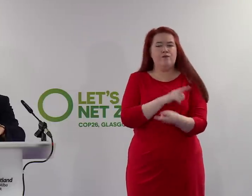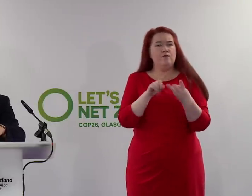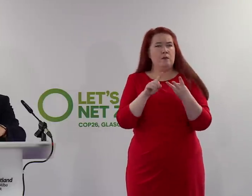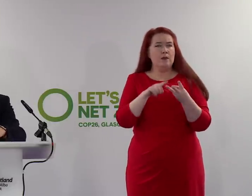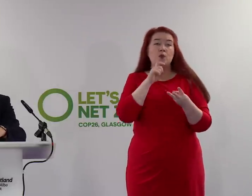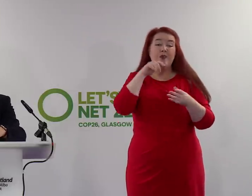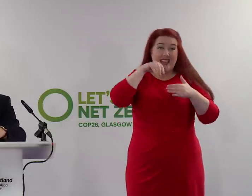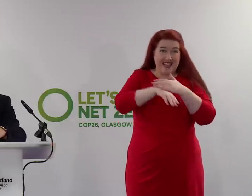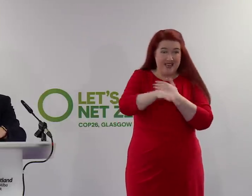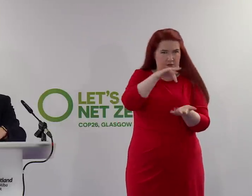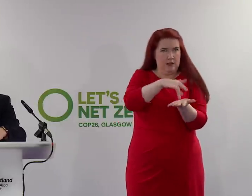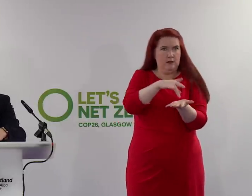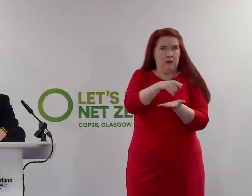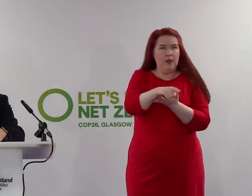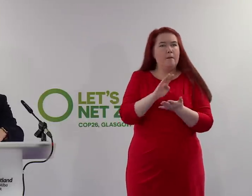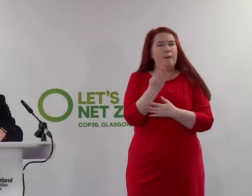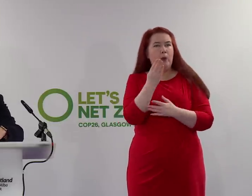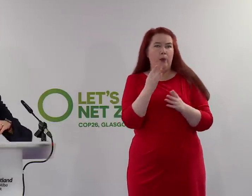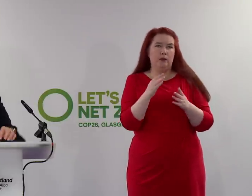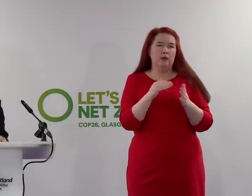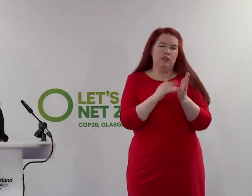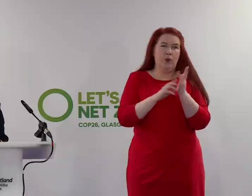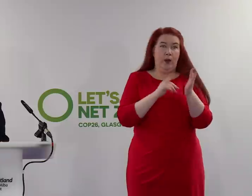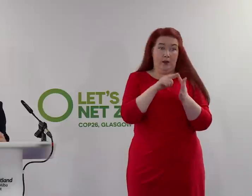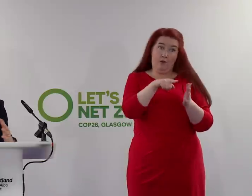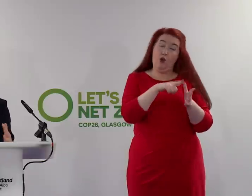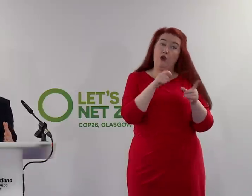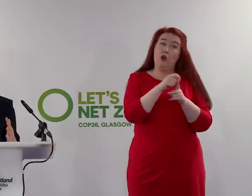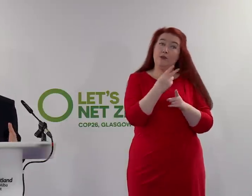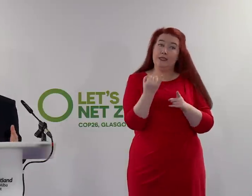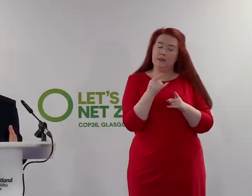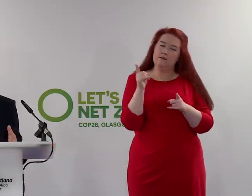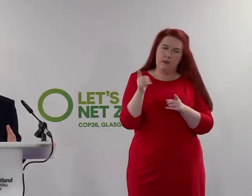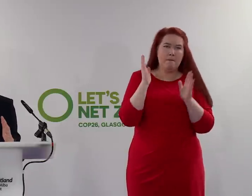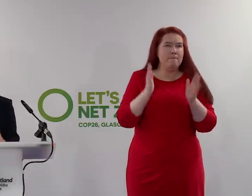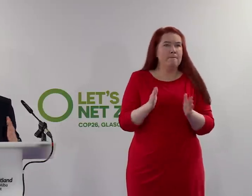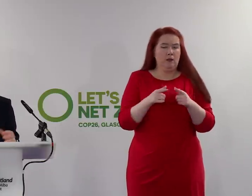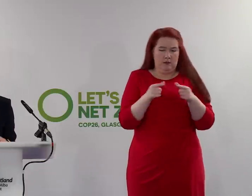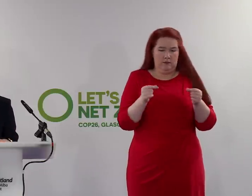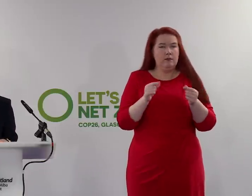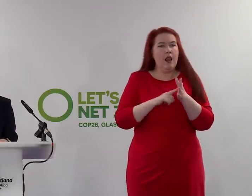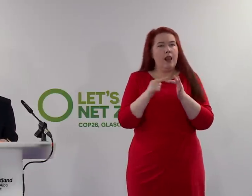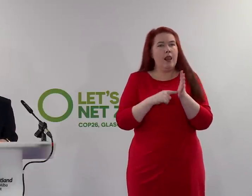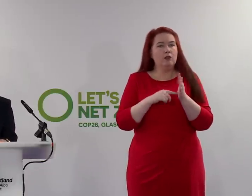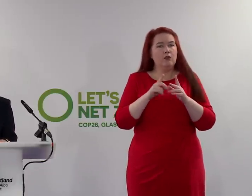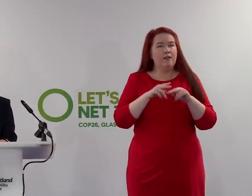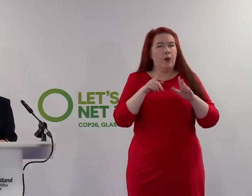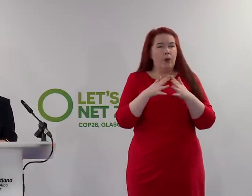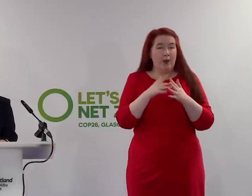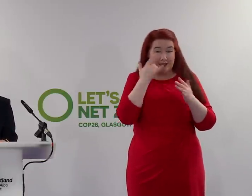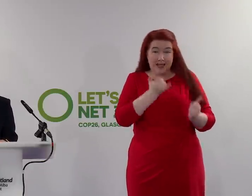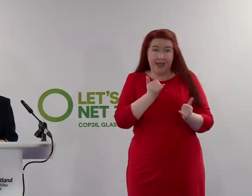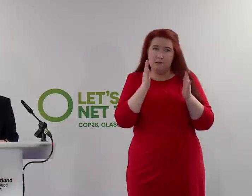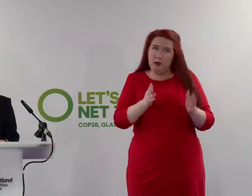the core venue for COP, the blue zone, is going to be required to take a lateral flow test every day that they are in attendance.